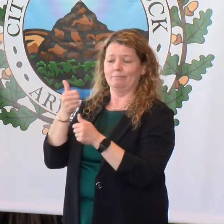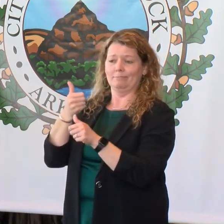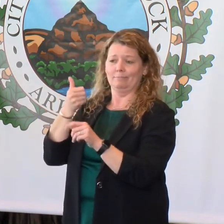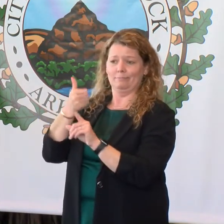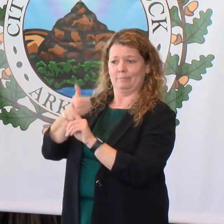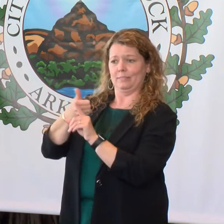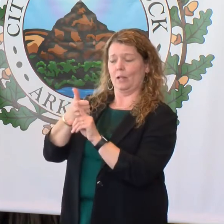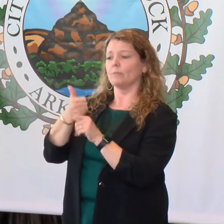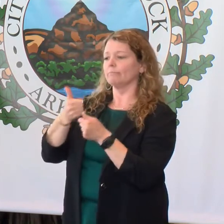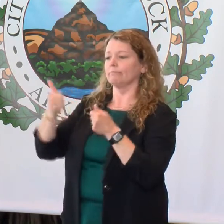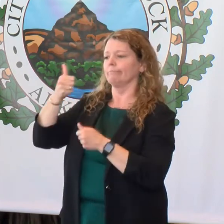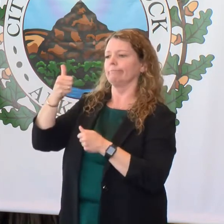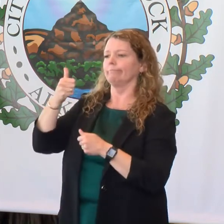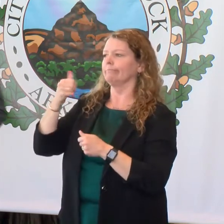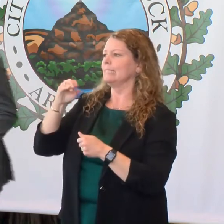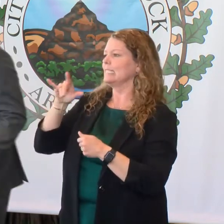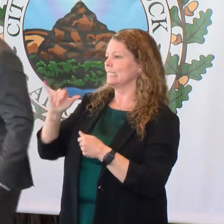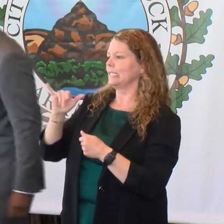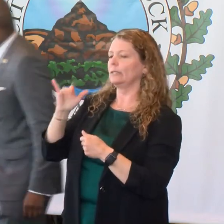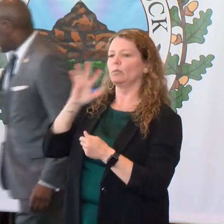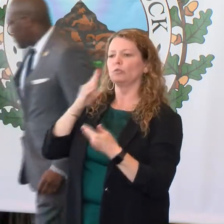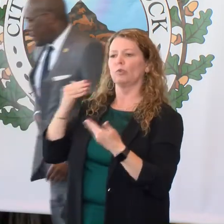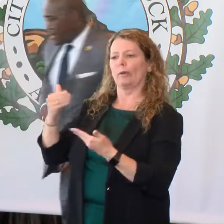go through that timeline. Mr. Bedden?